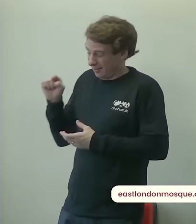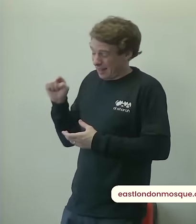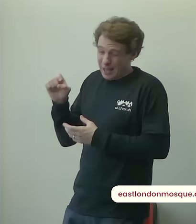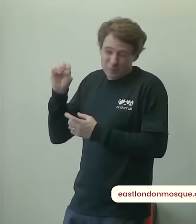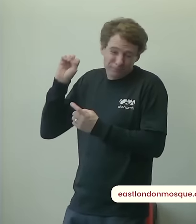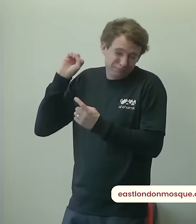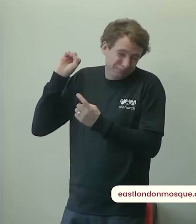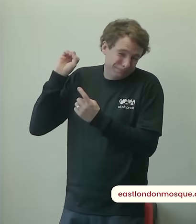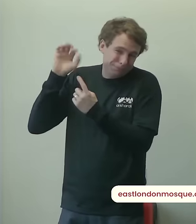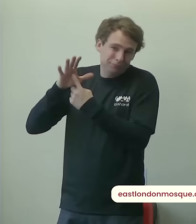my connection with you